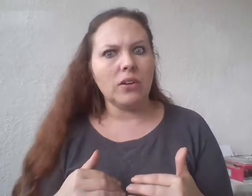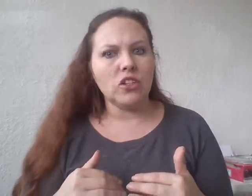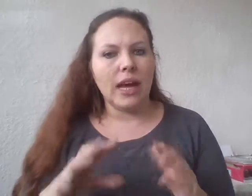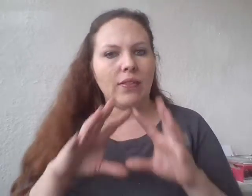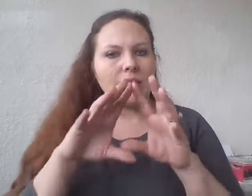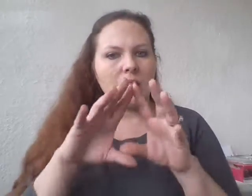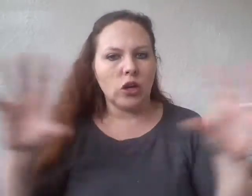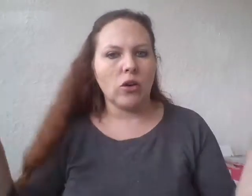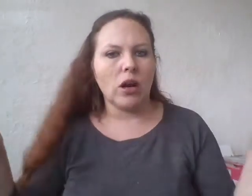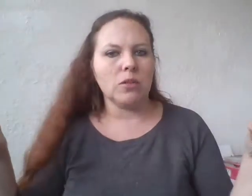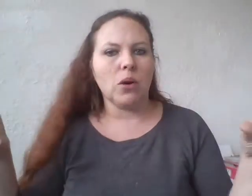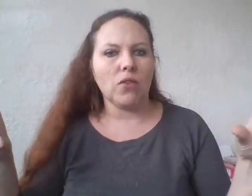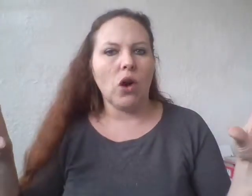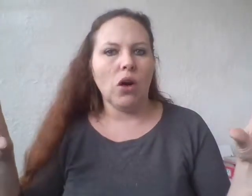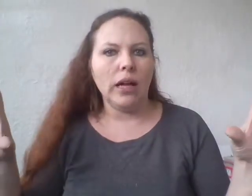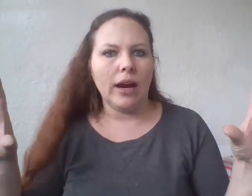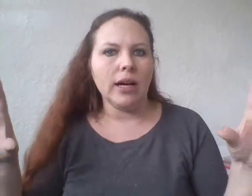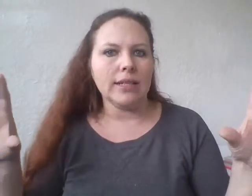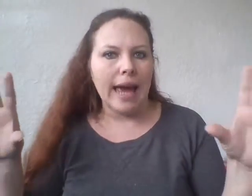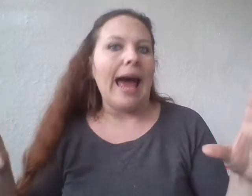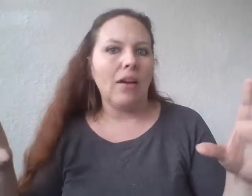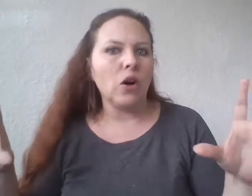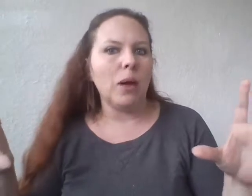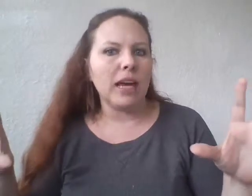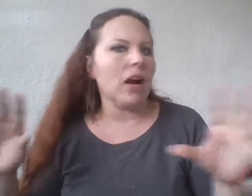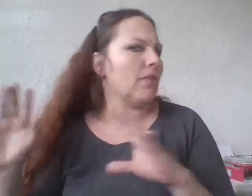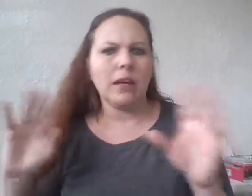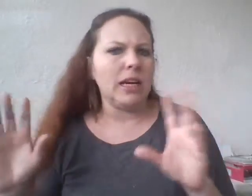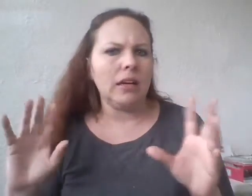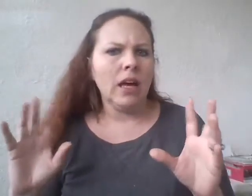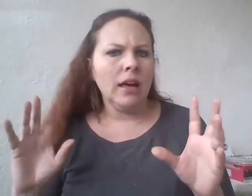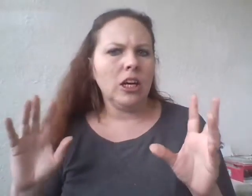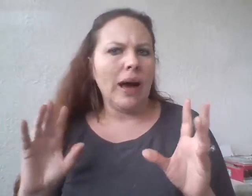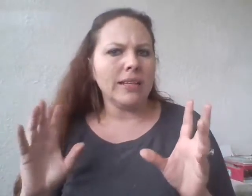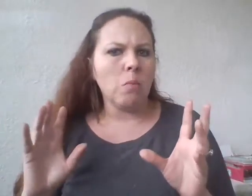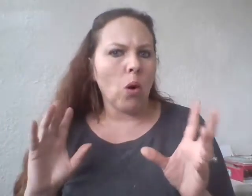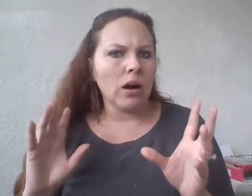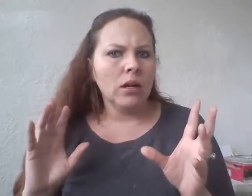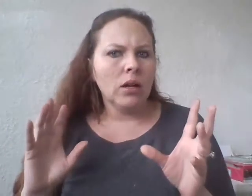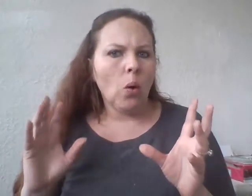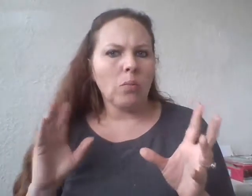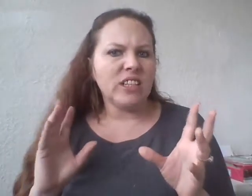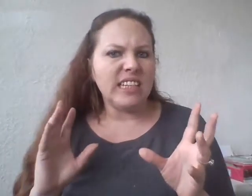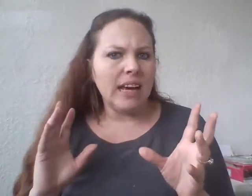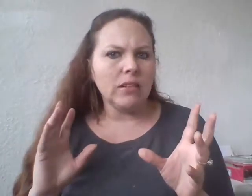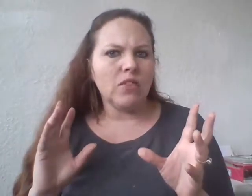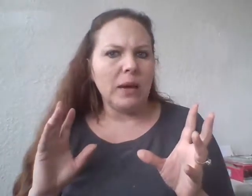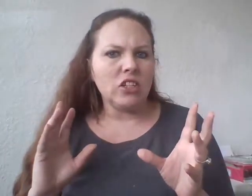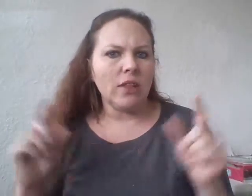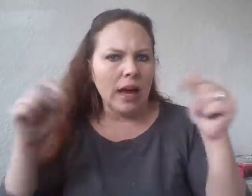understand, that's like straight across the board for all areas that have Obamacare. anybody, you know, has more or more detailed information on that,